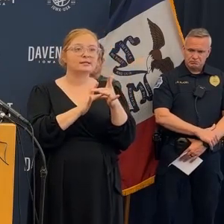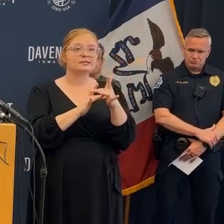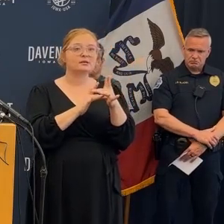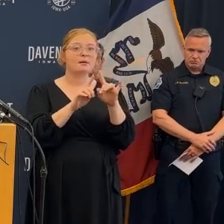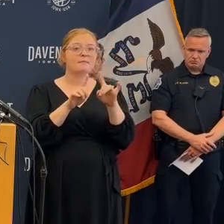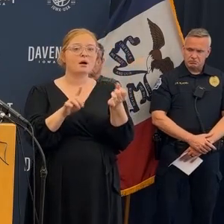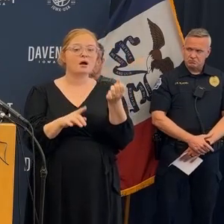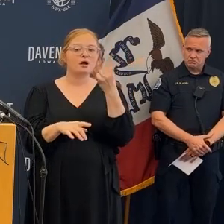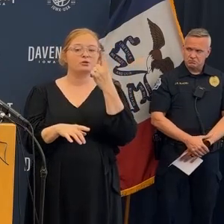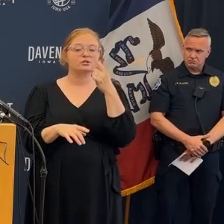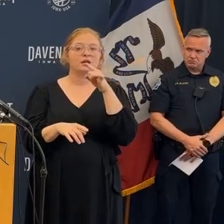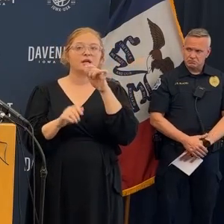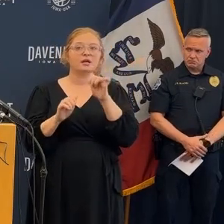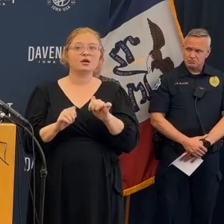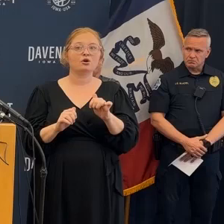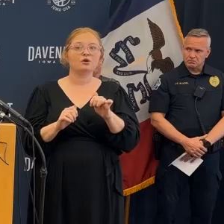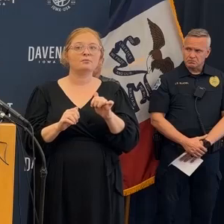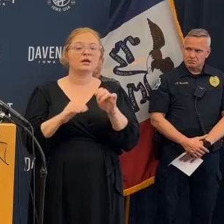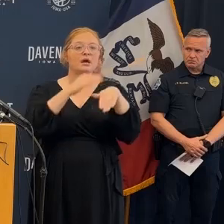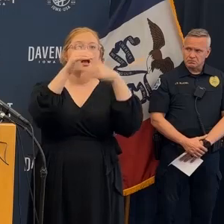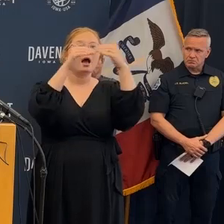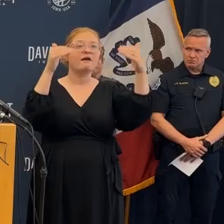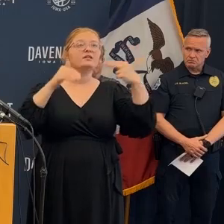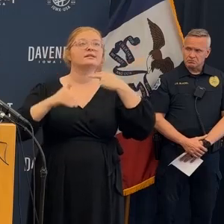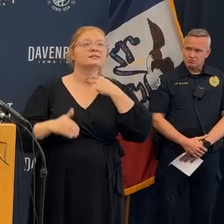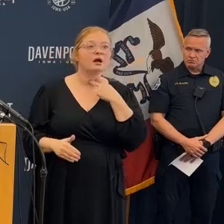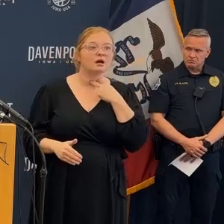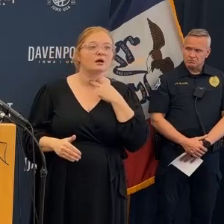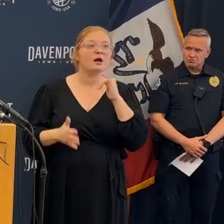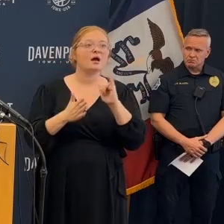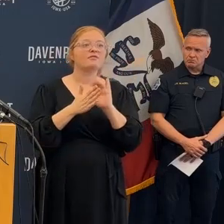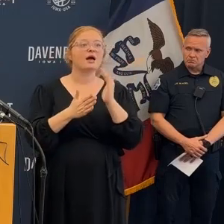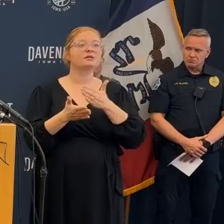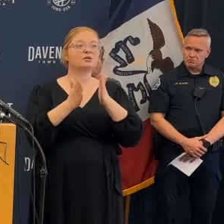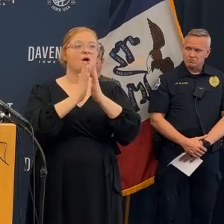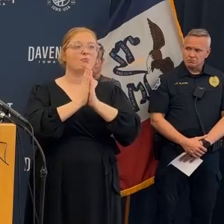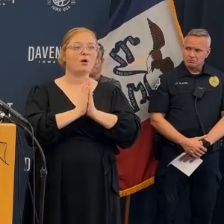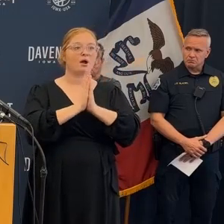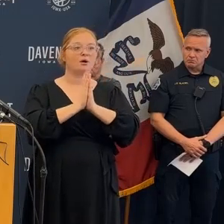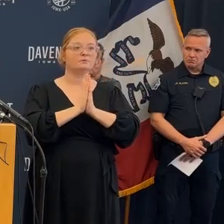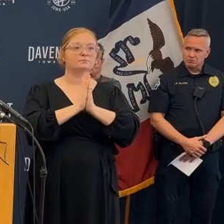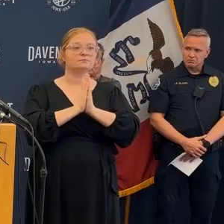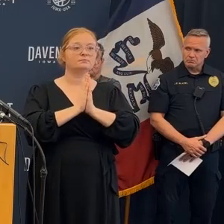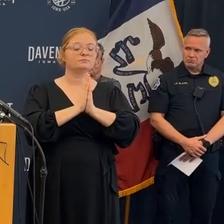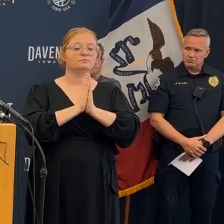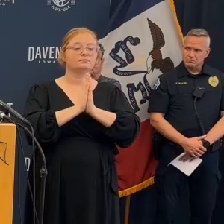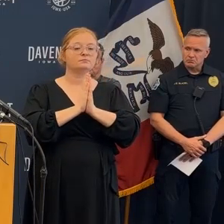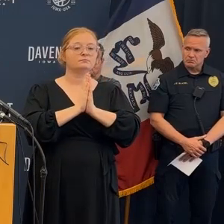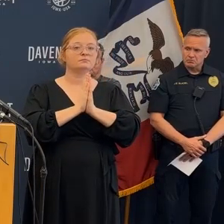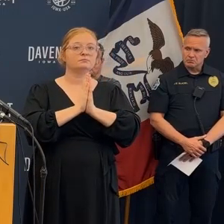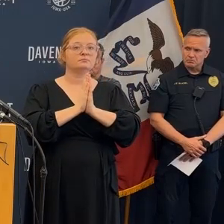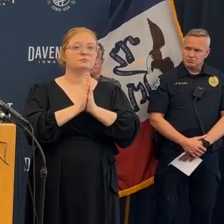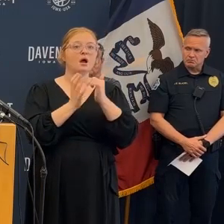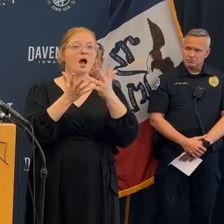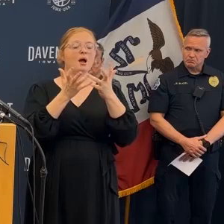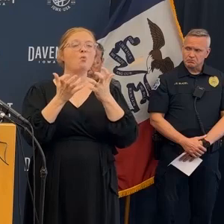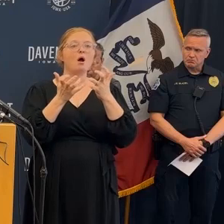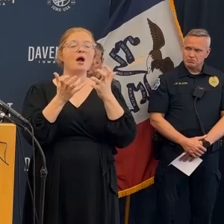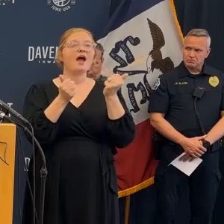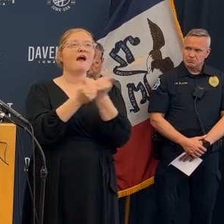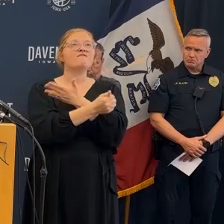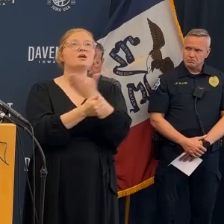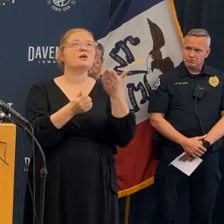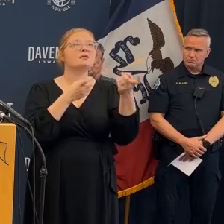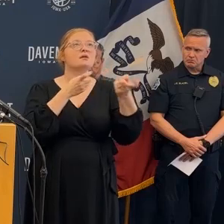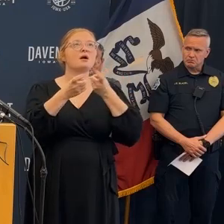all we want is Brian to be respected we want it to be taken and handled sensitively so